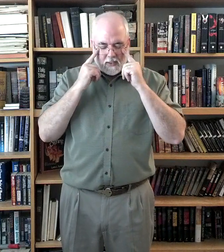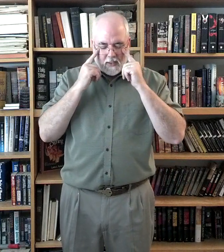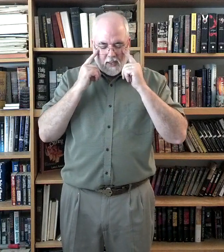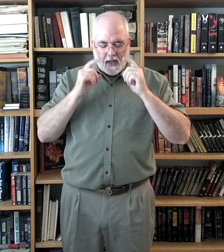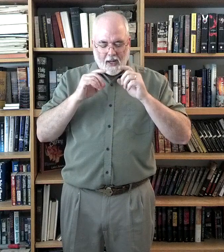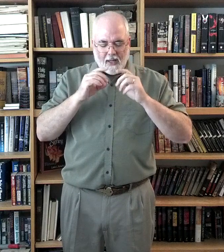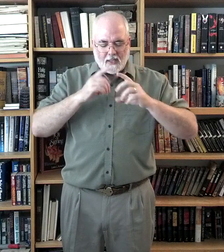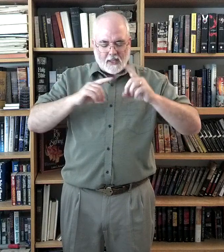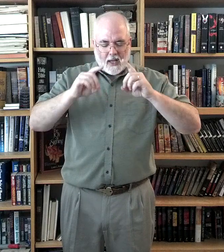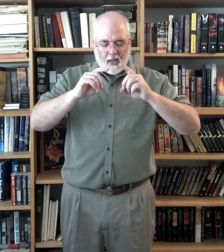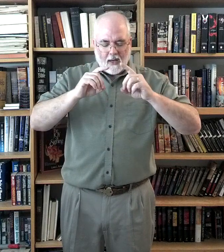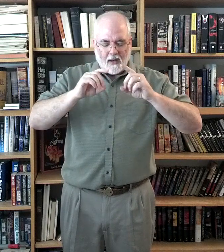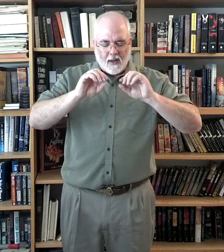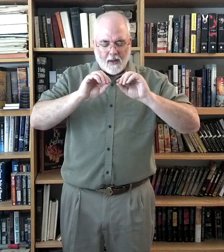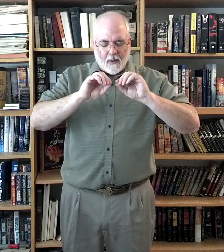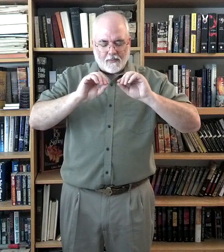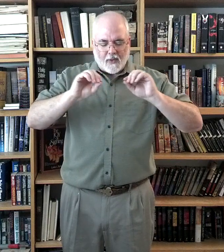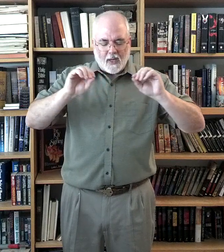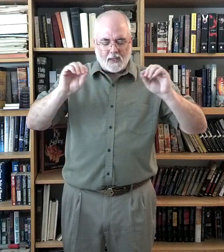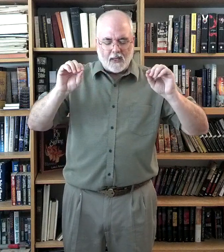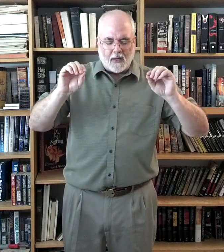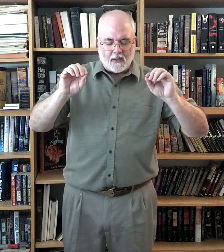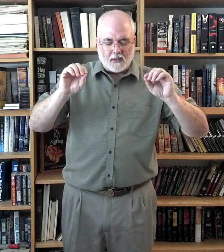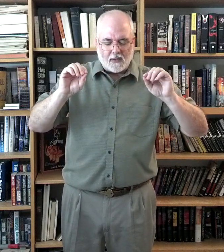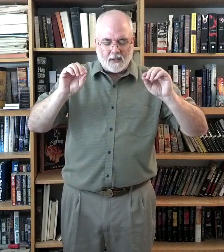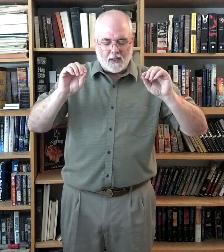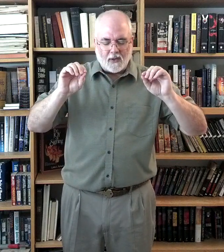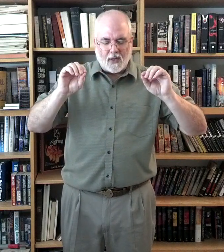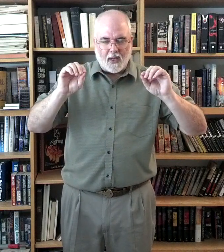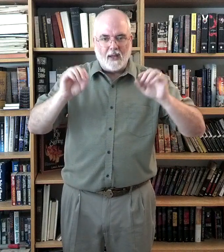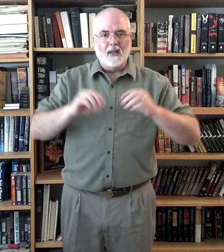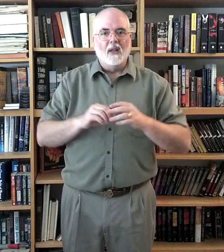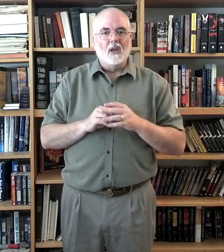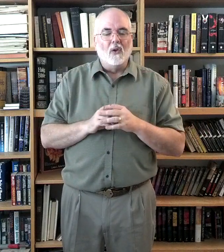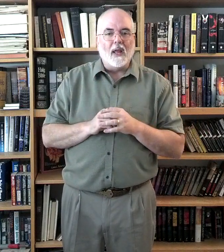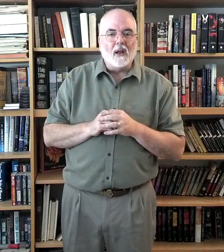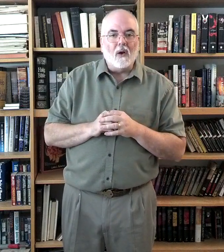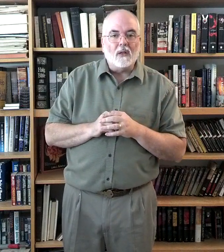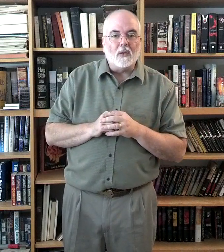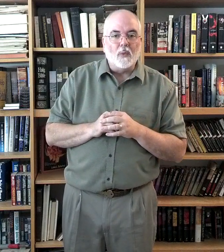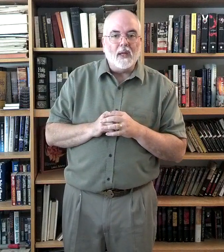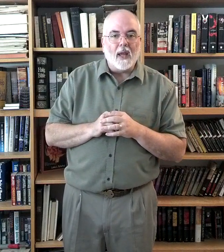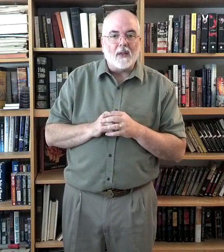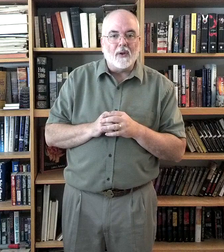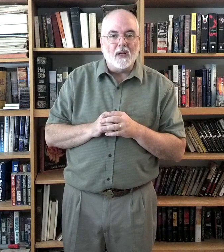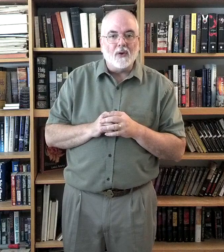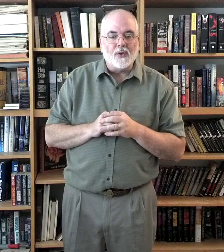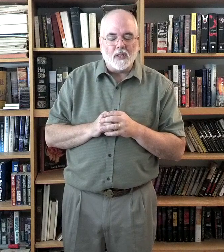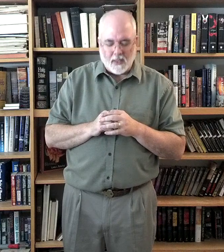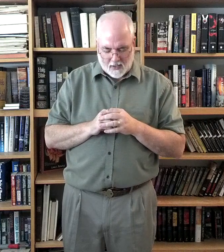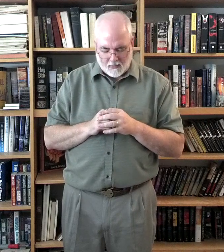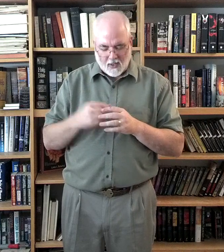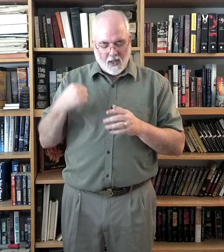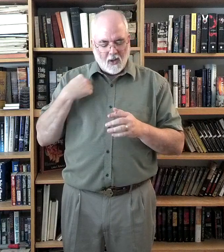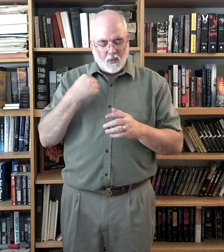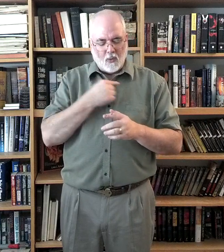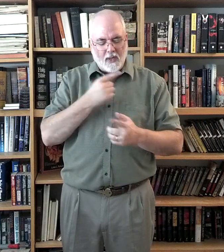and sign a sentence. Okay? Look at it. It says, we gather here in Jesus' name. We